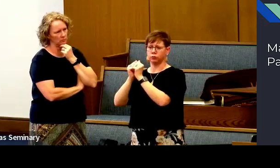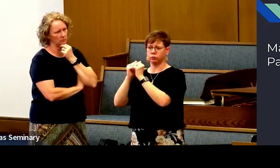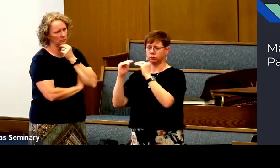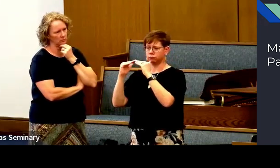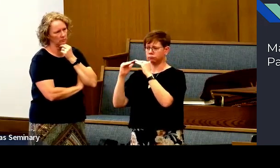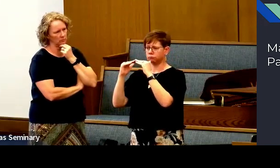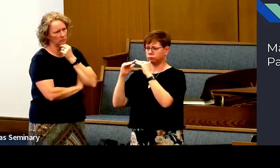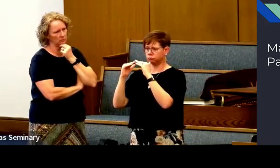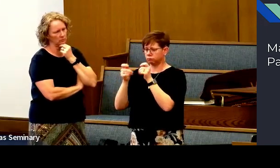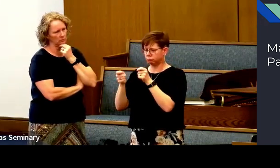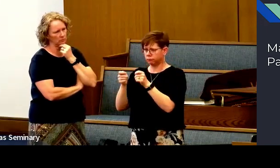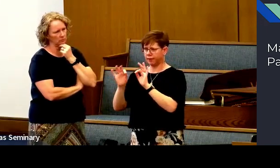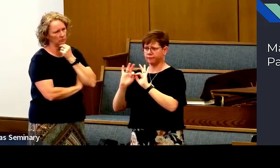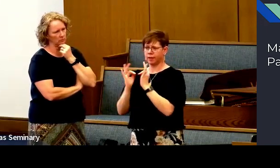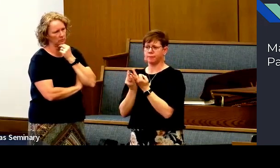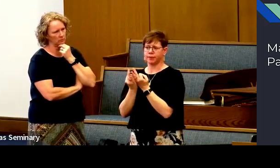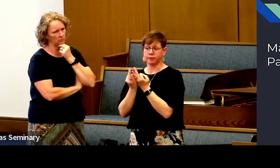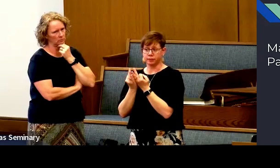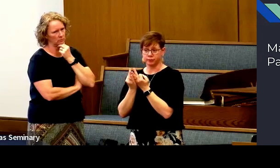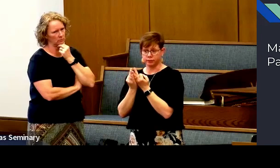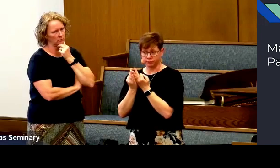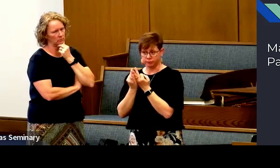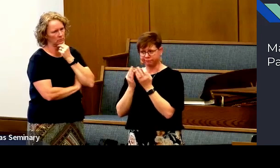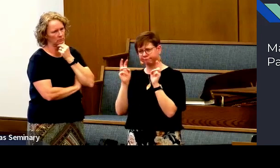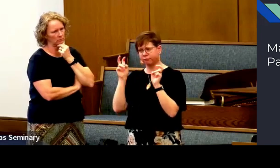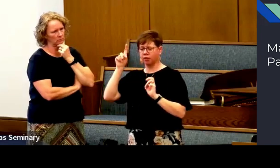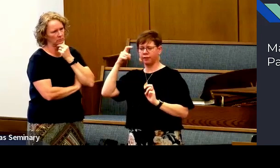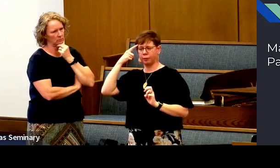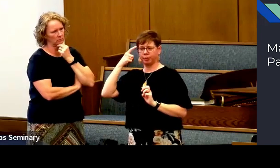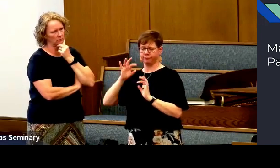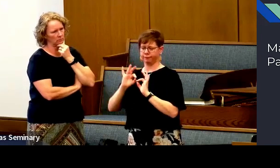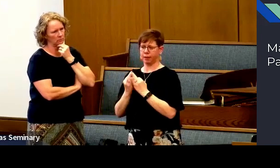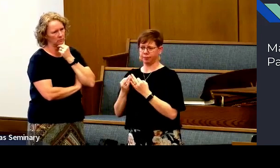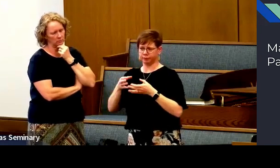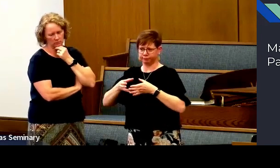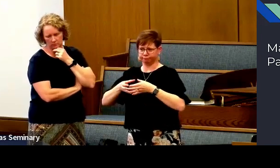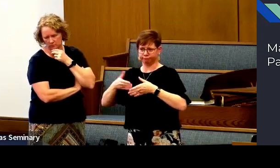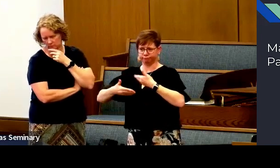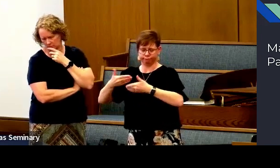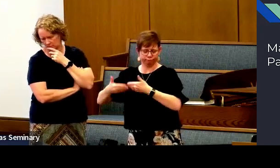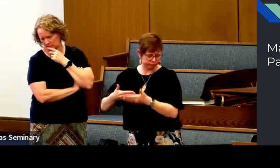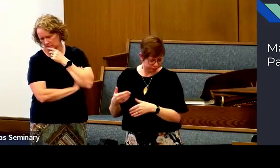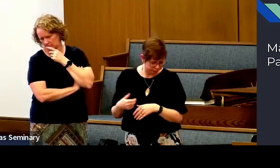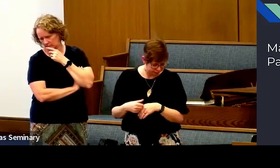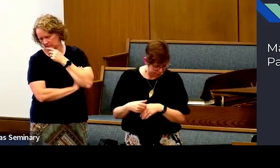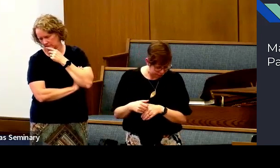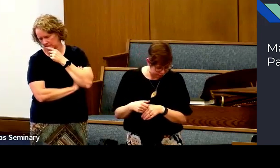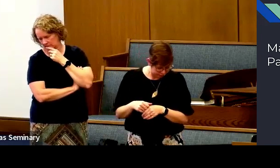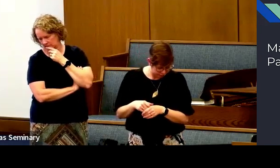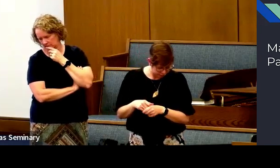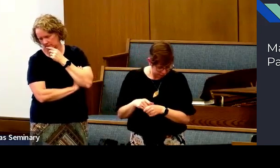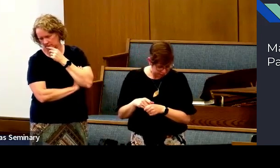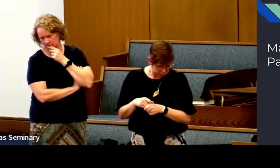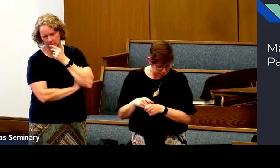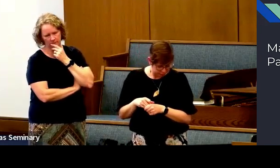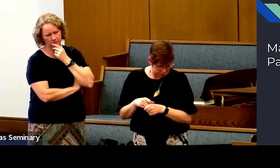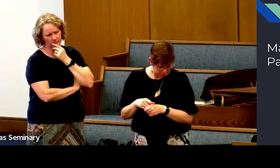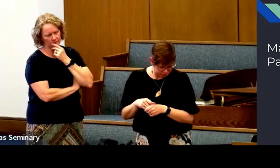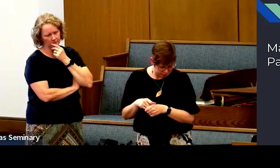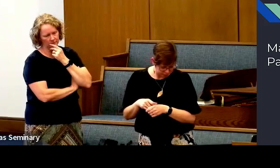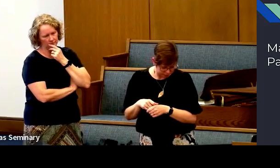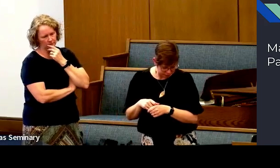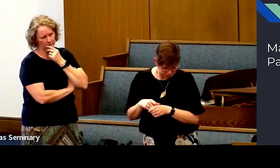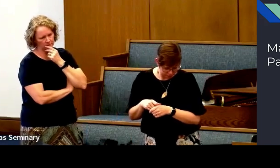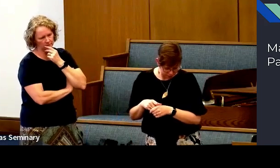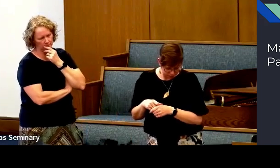working together for the family, like a little government of the family.